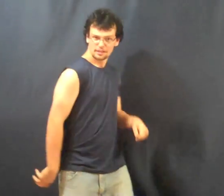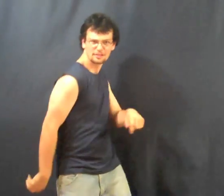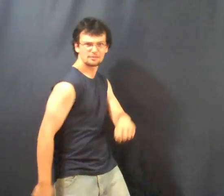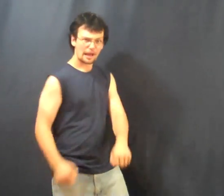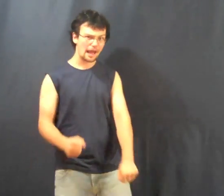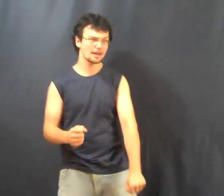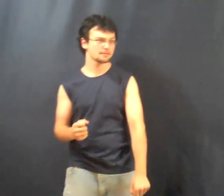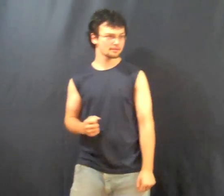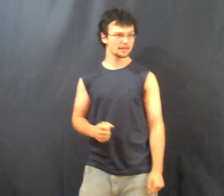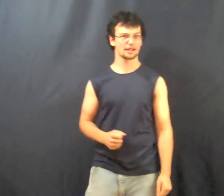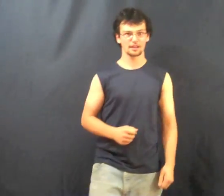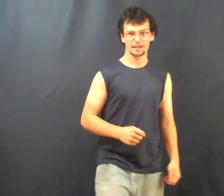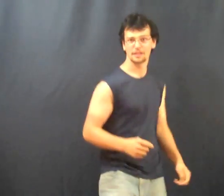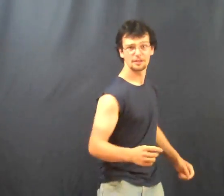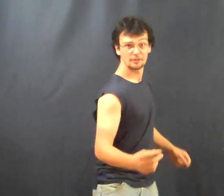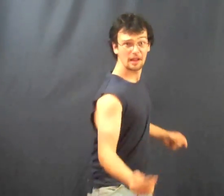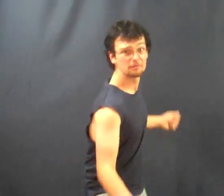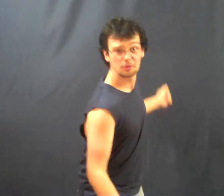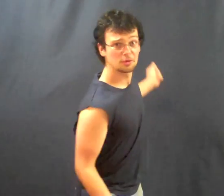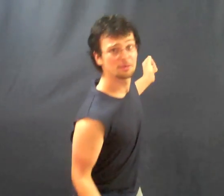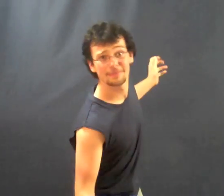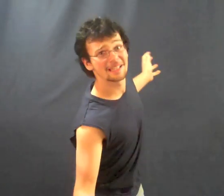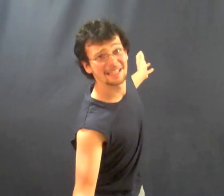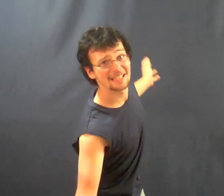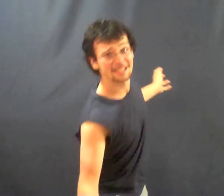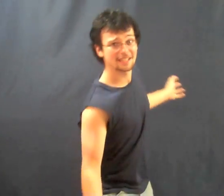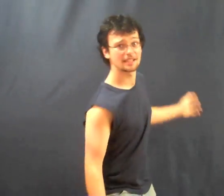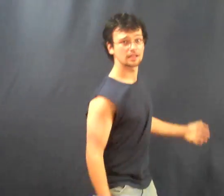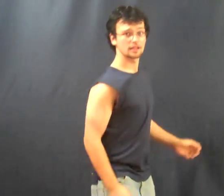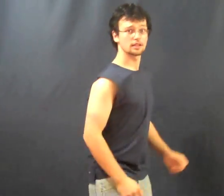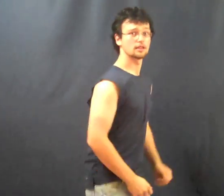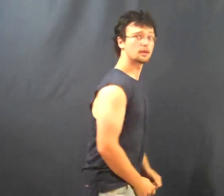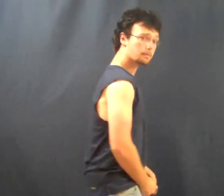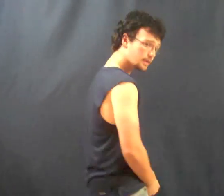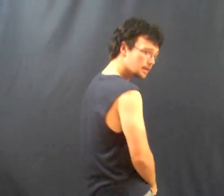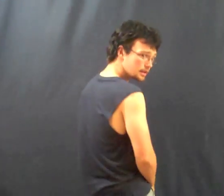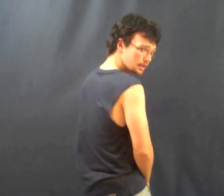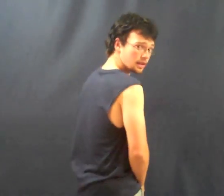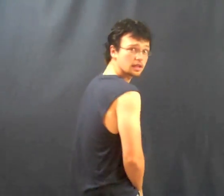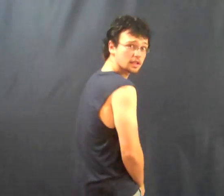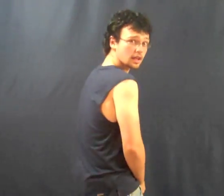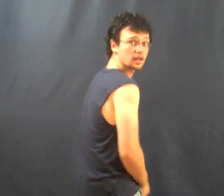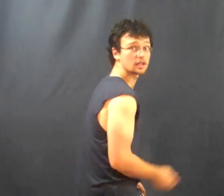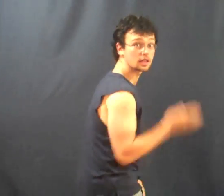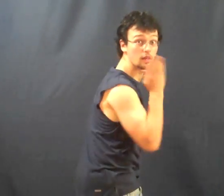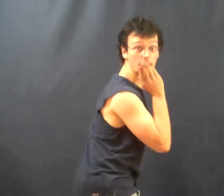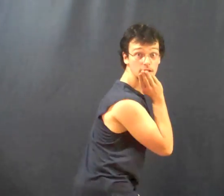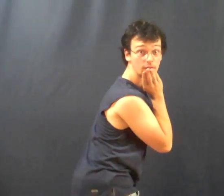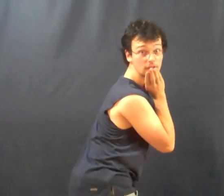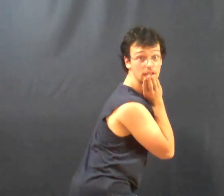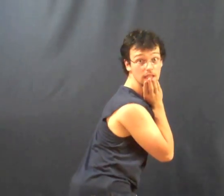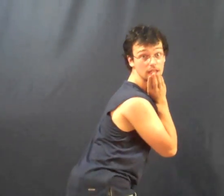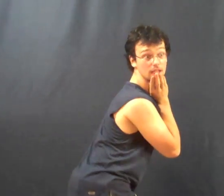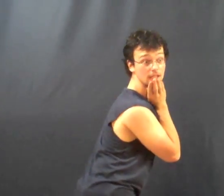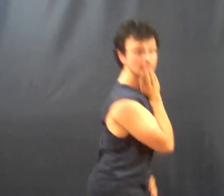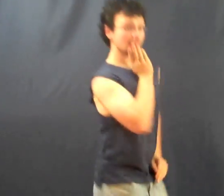I really have to pee. Peeing gives me lots of glee.